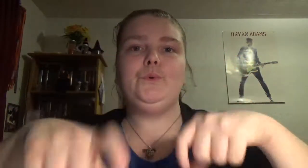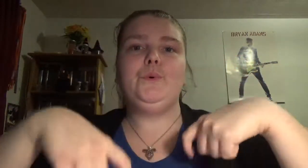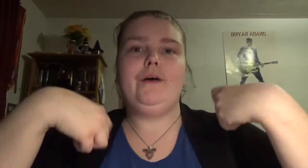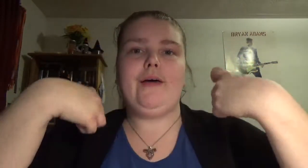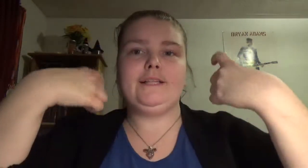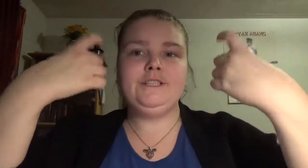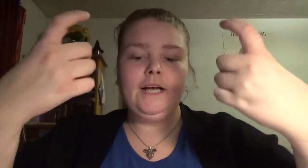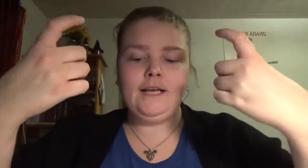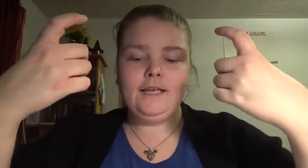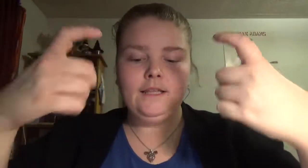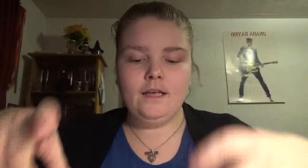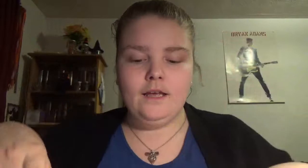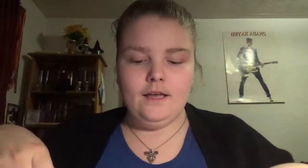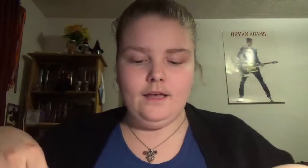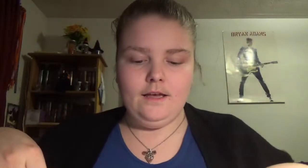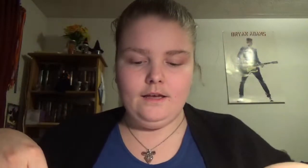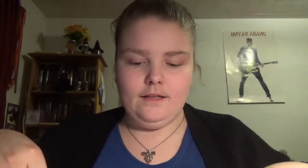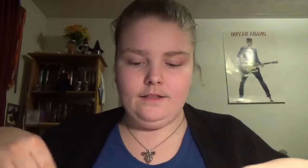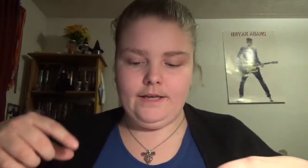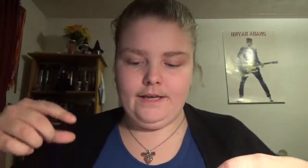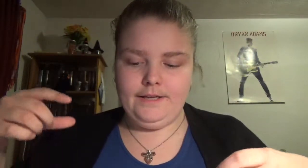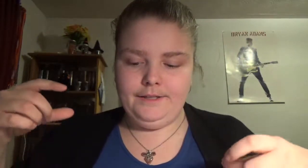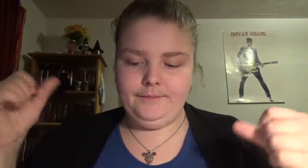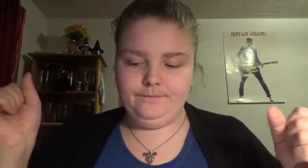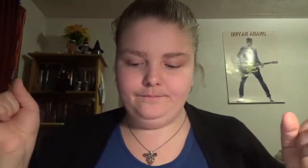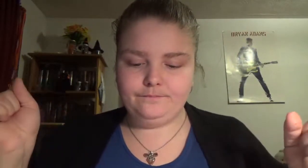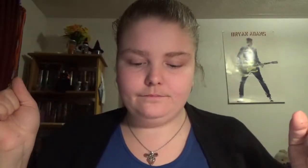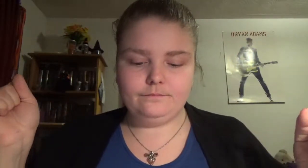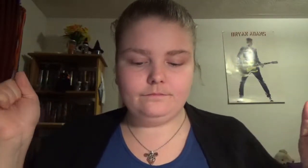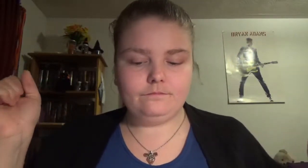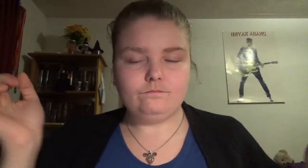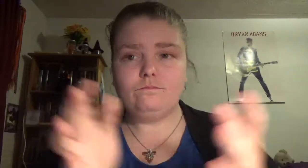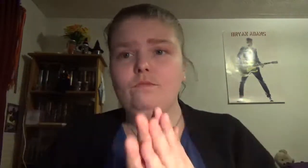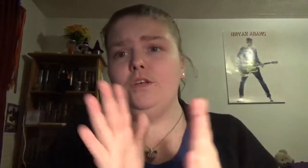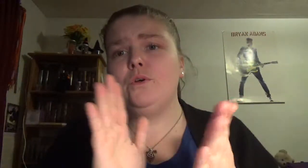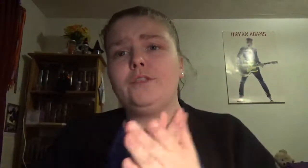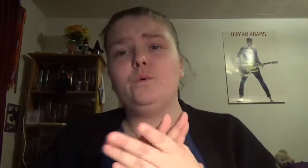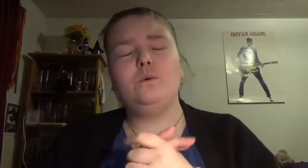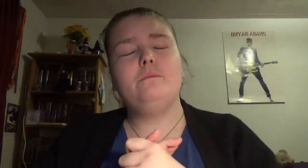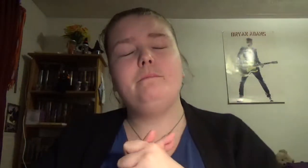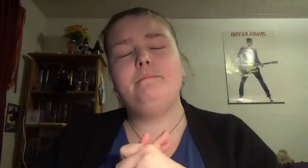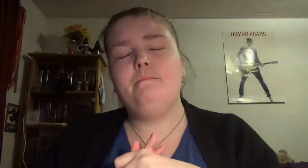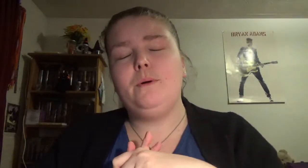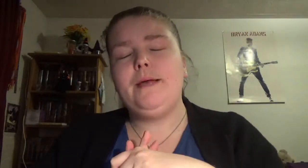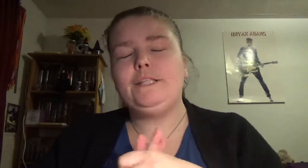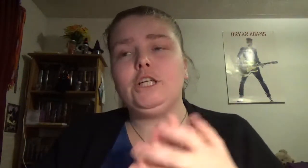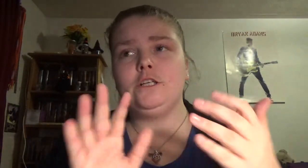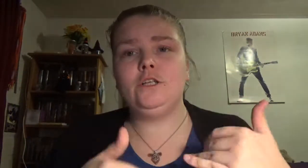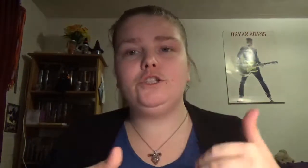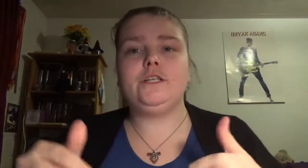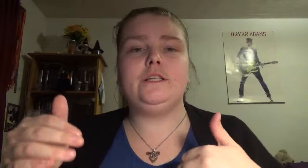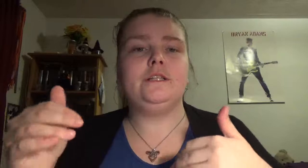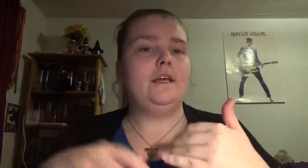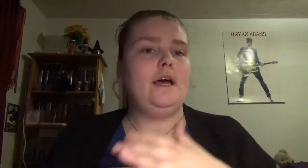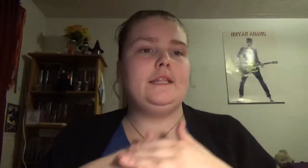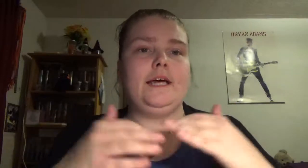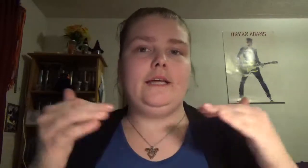that sign then you got the one page conclusion and then